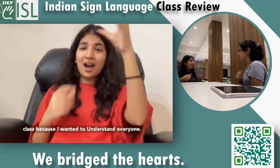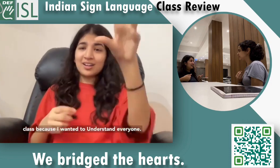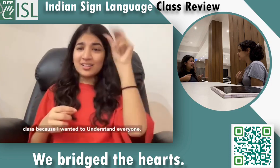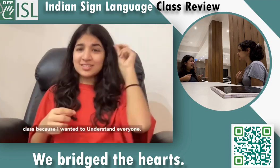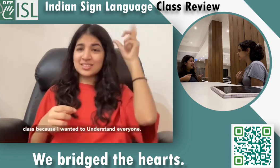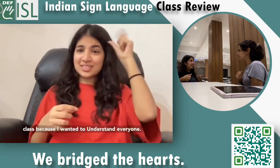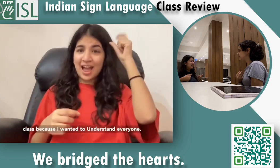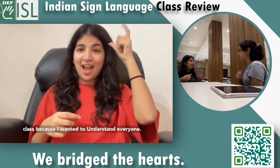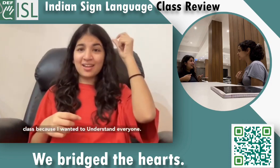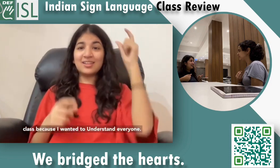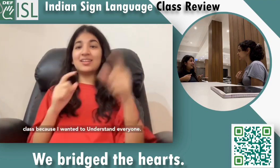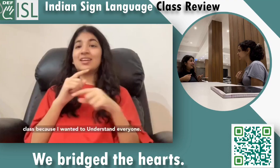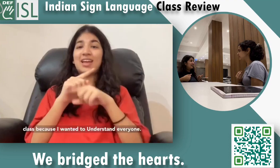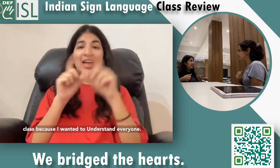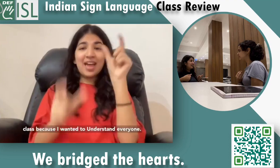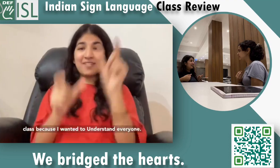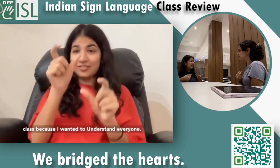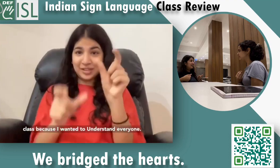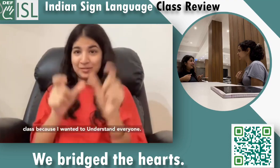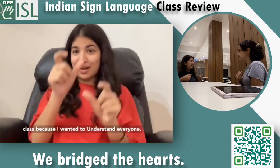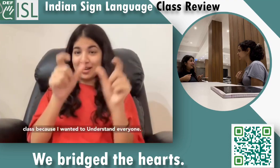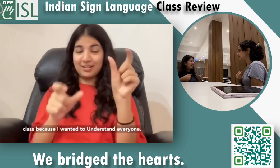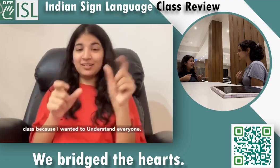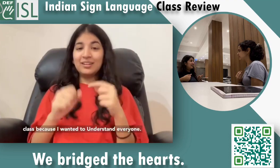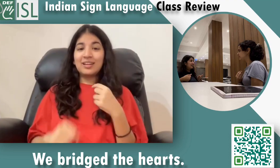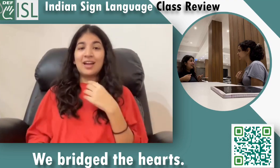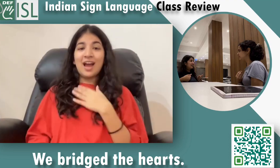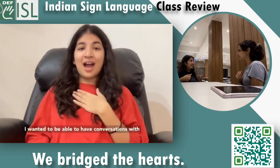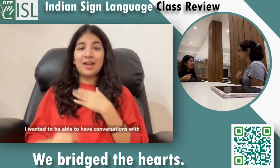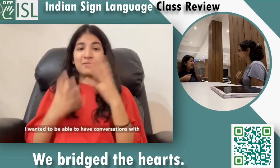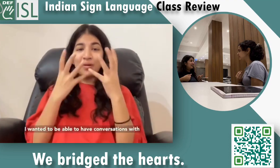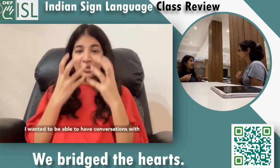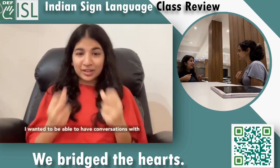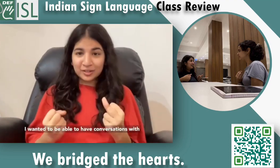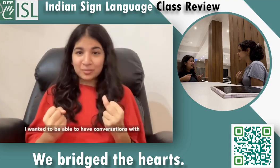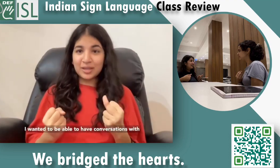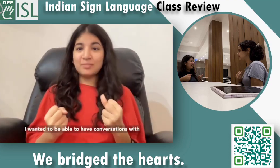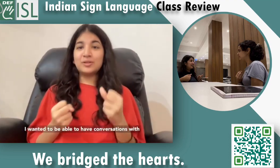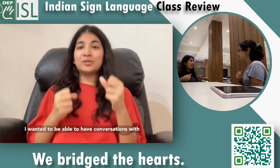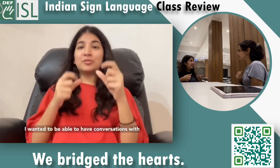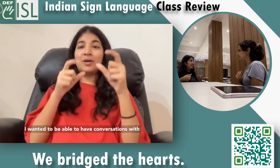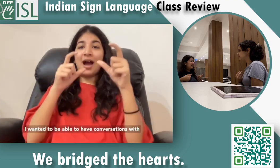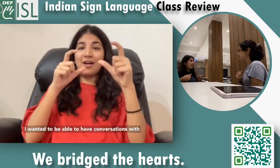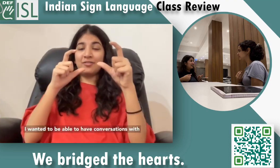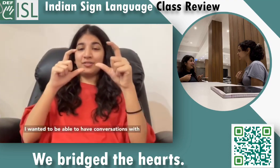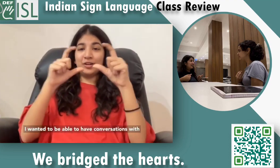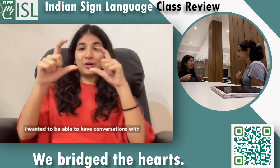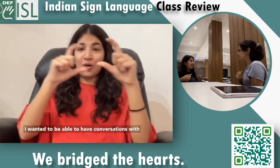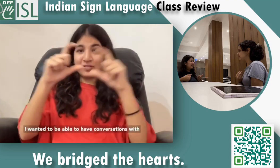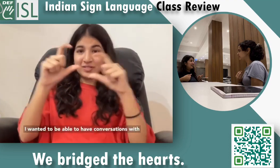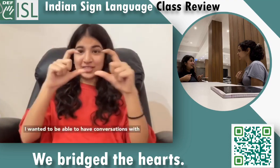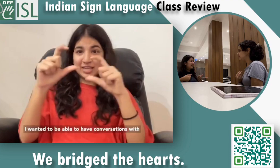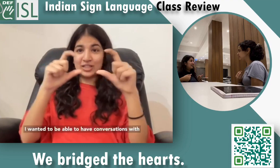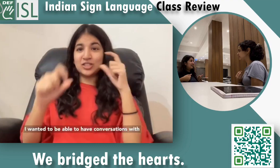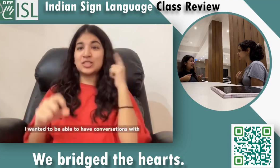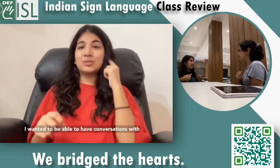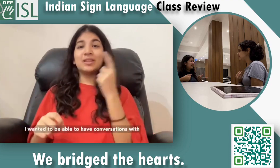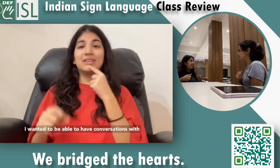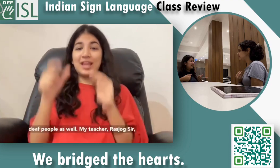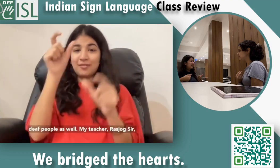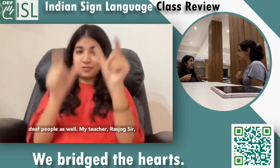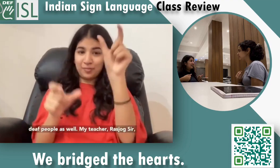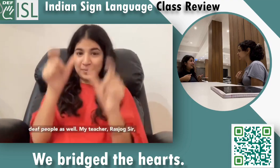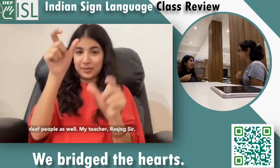understand everyone. I wanted to be able to have conversations